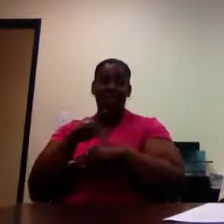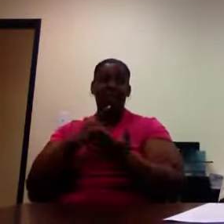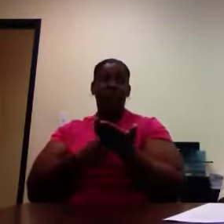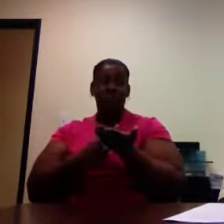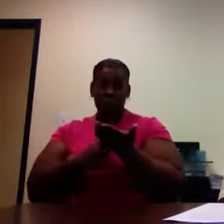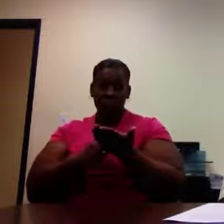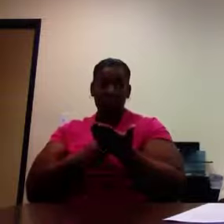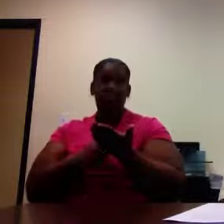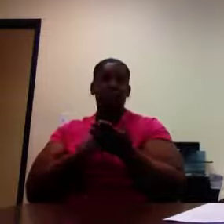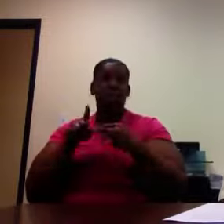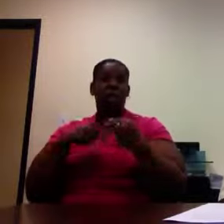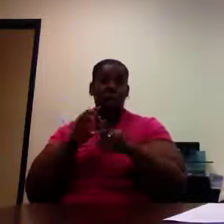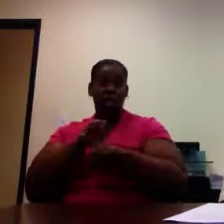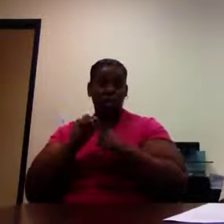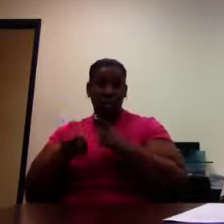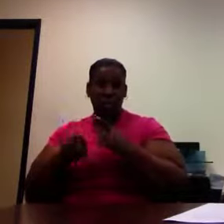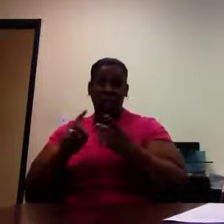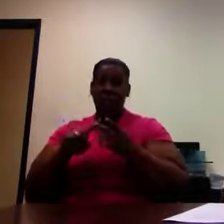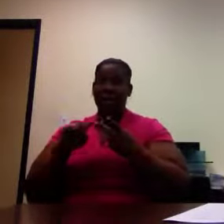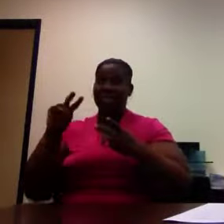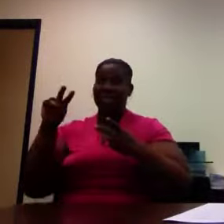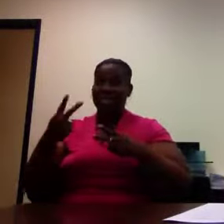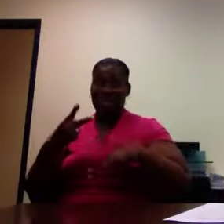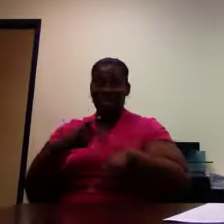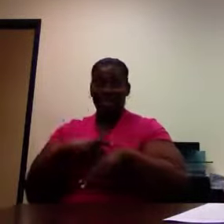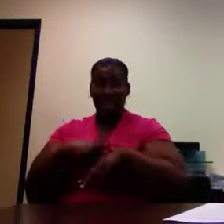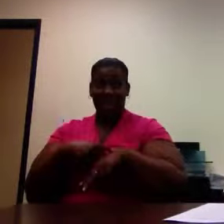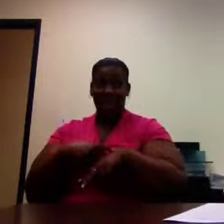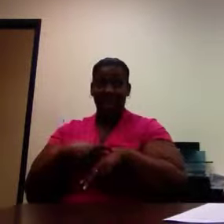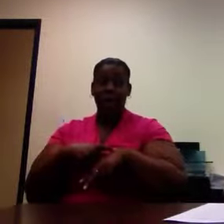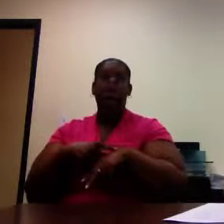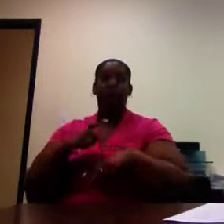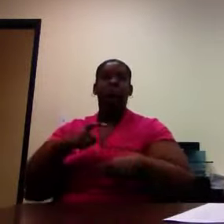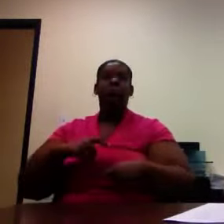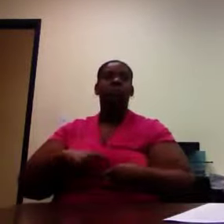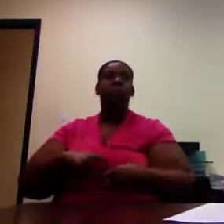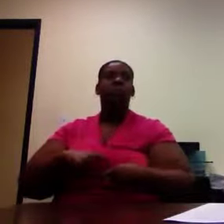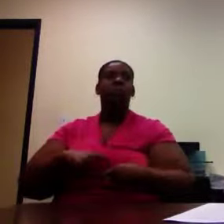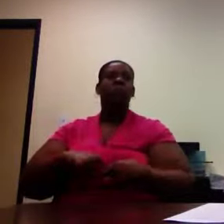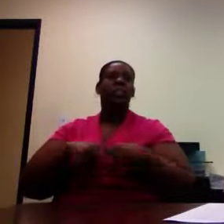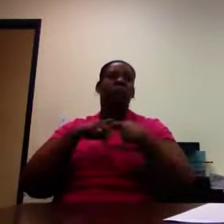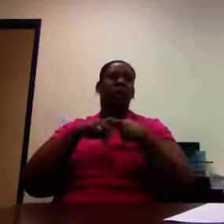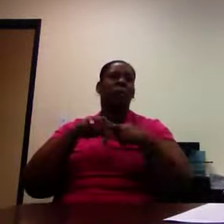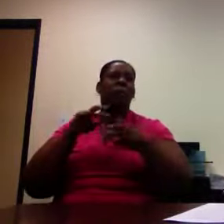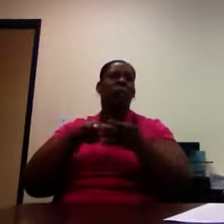All right. Second offense, be a time out. Not to see a 30-minute period.